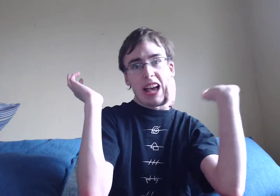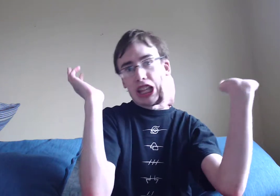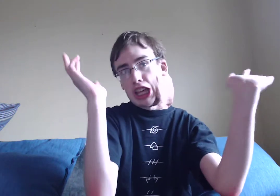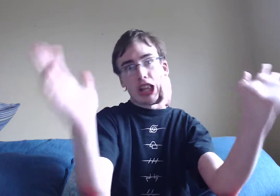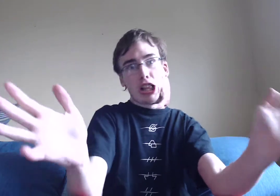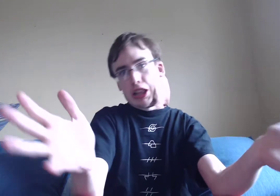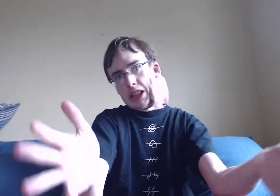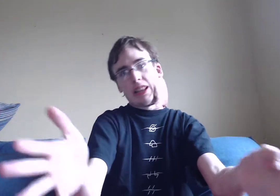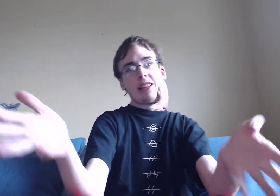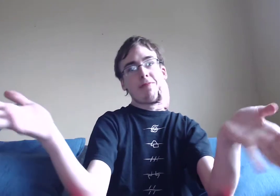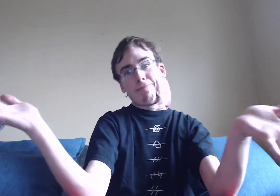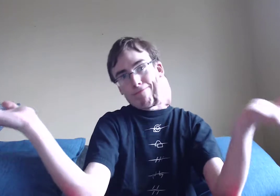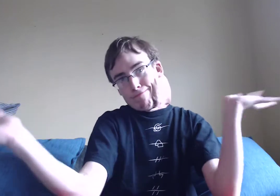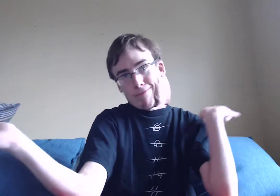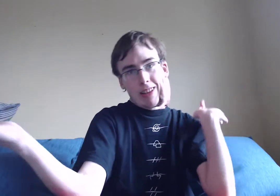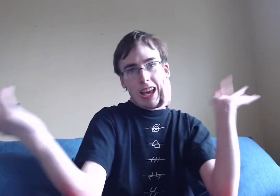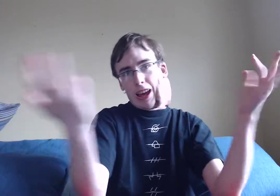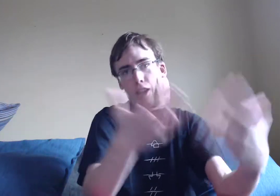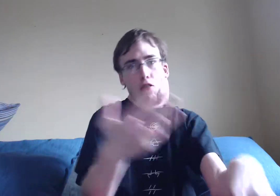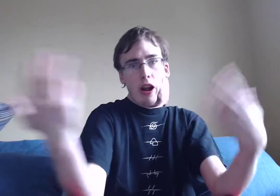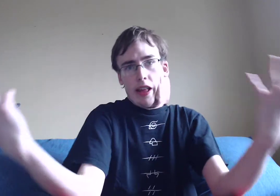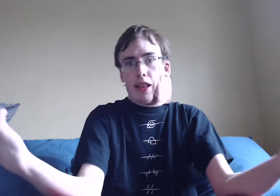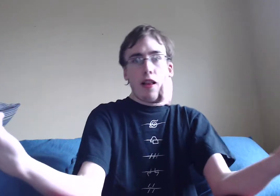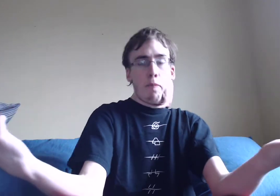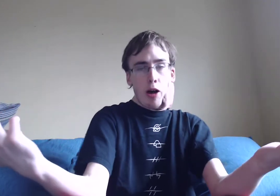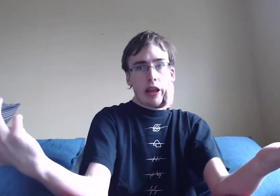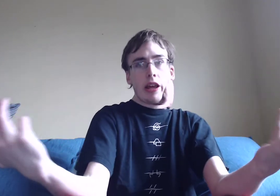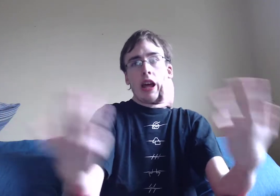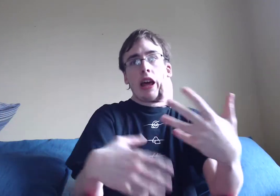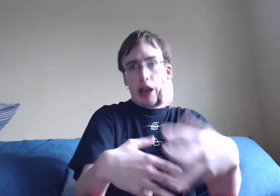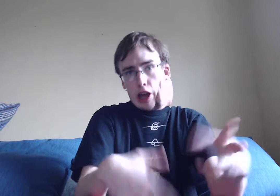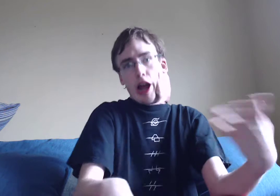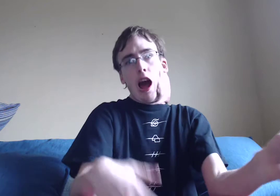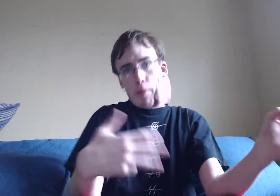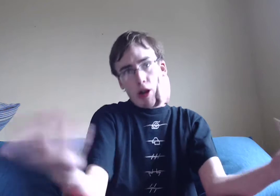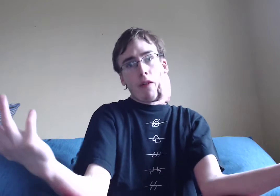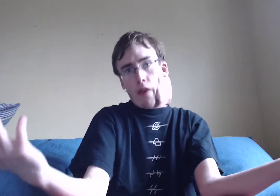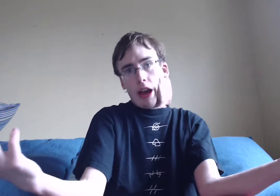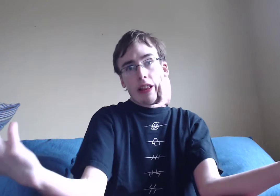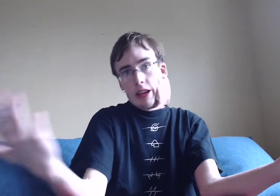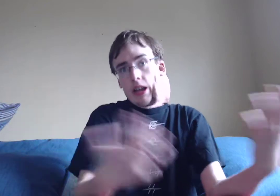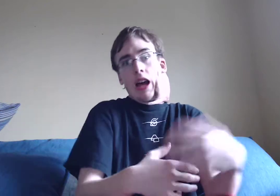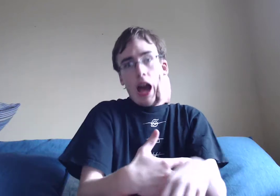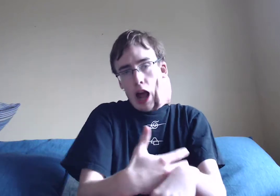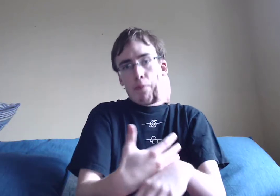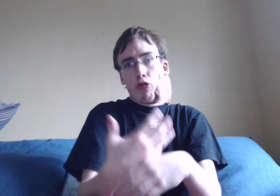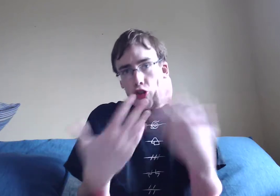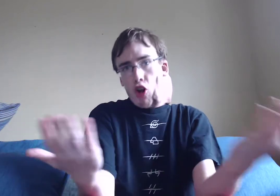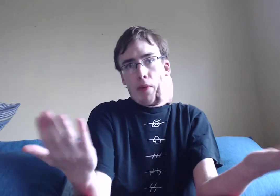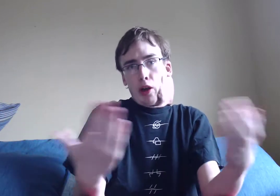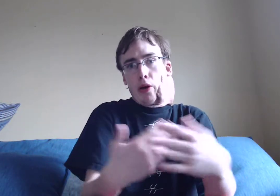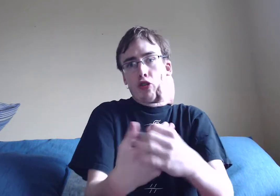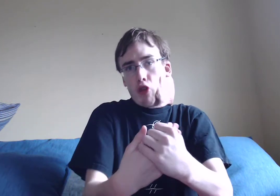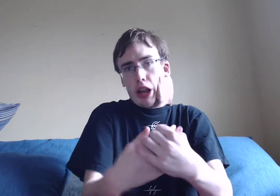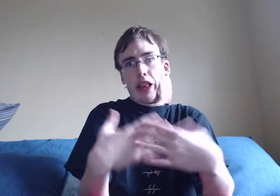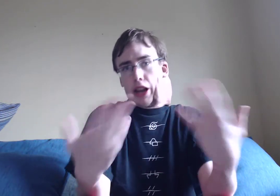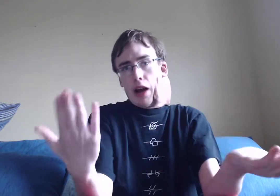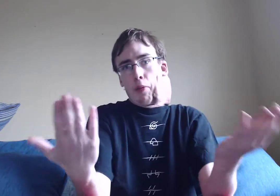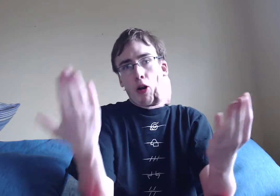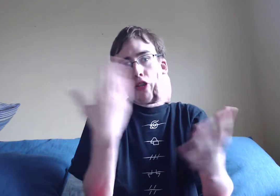just. He's going to run into somebody. He's going to happen in our fight. And I presume. He's going to run into that person.